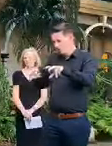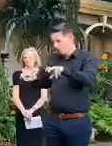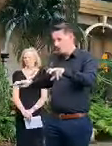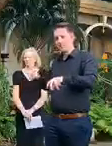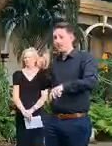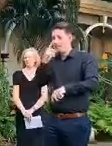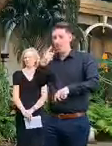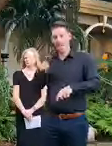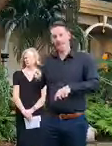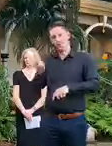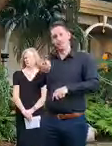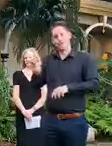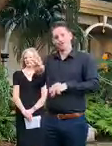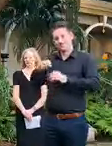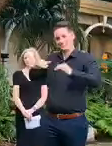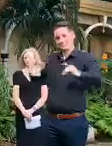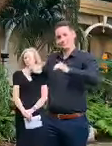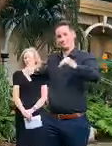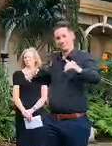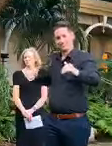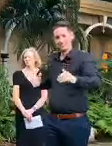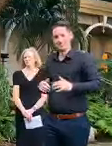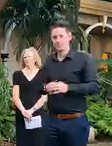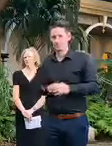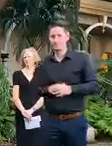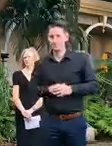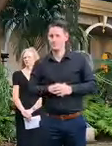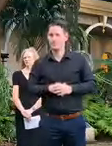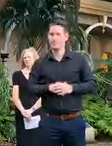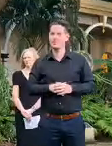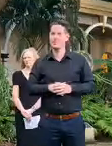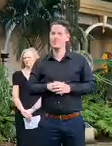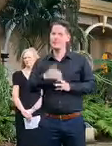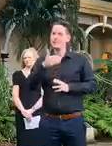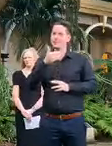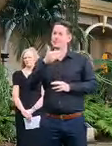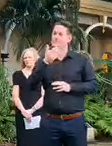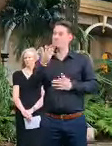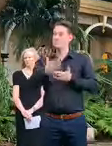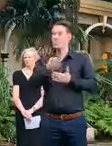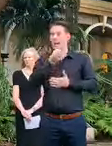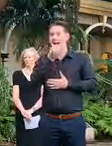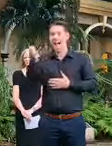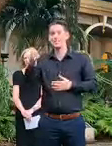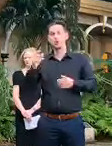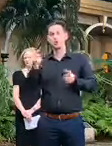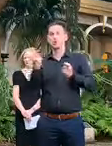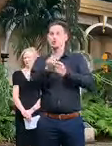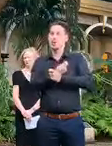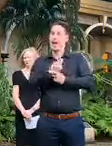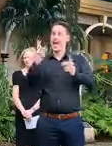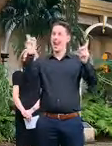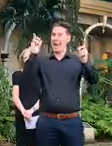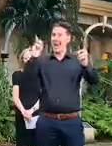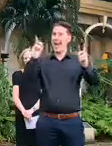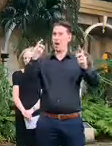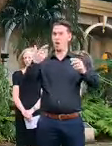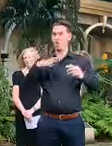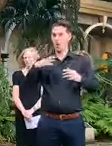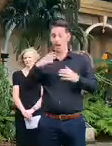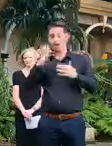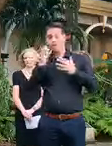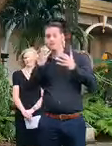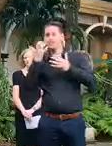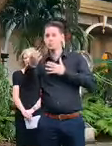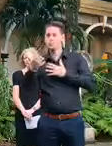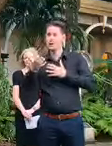that's not social distancing we're asking people to change now because the consequences will